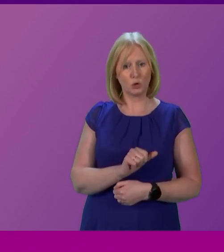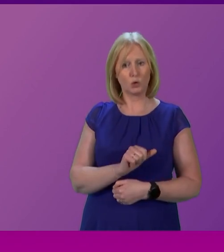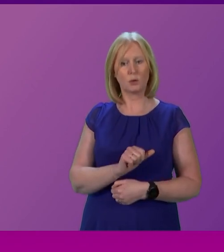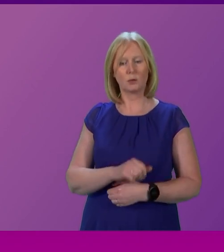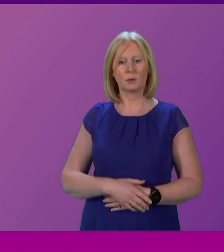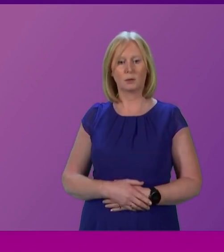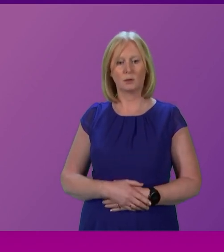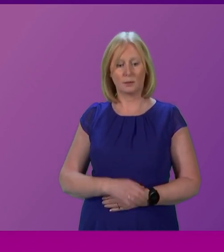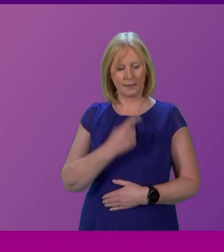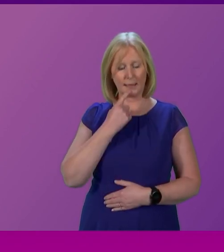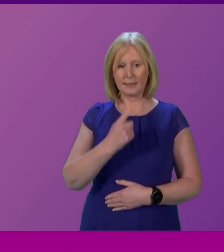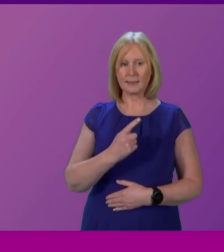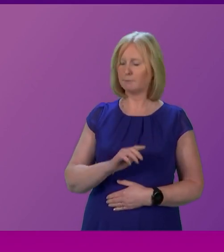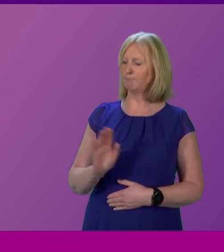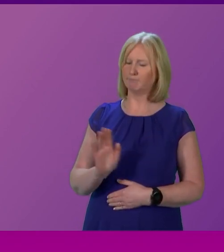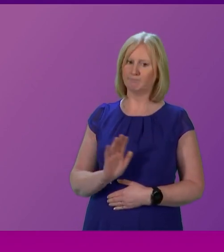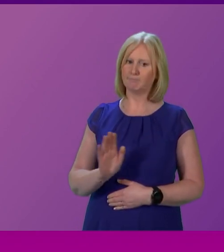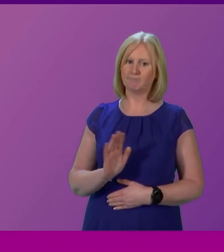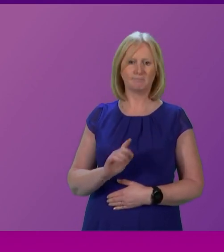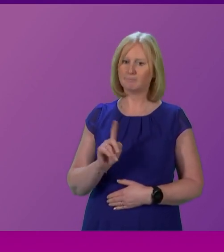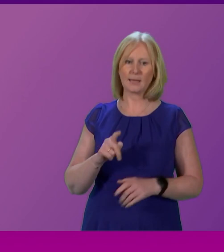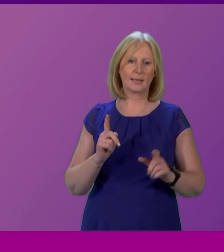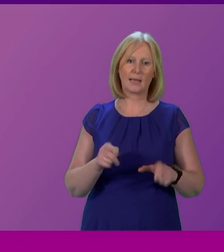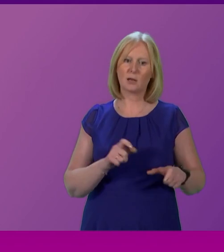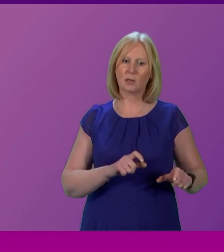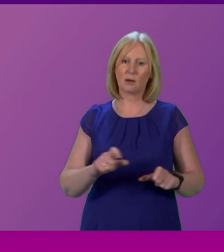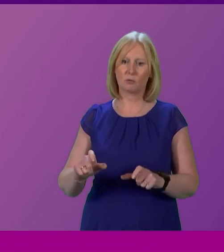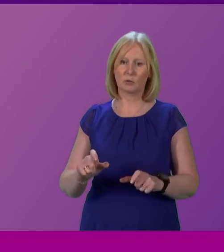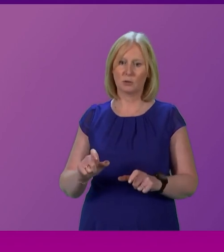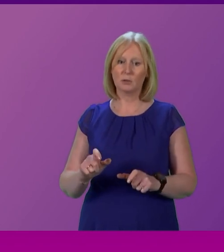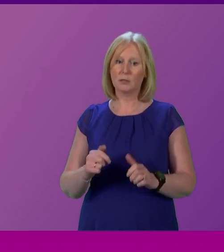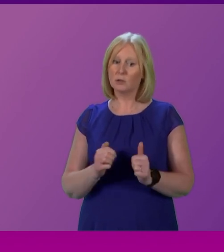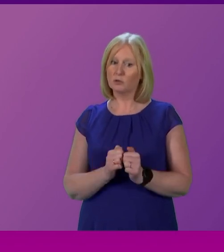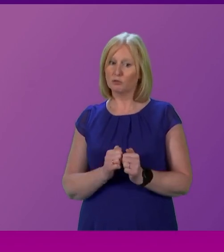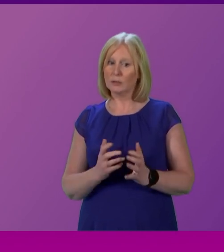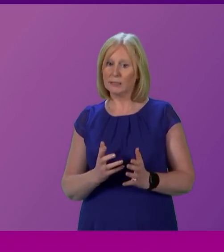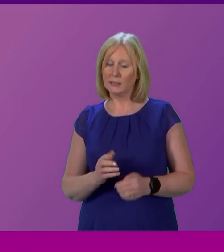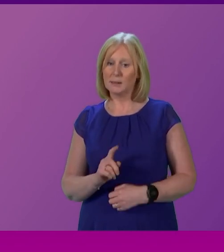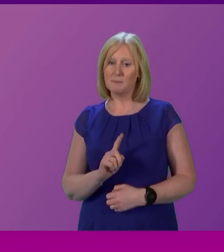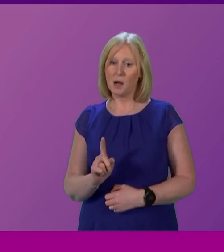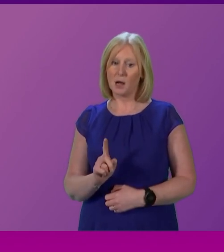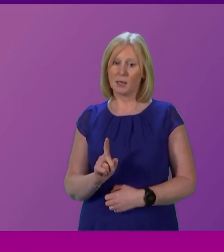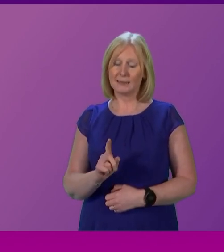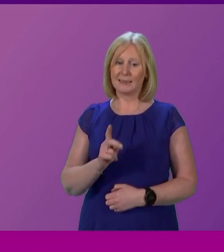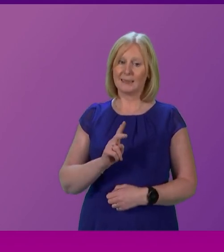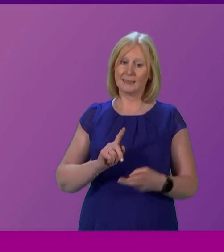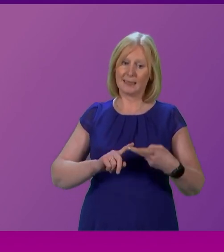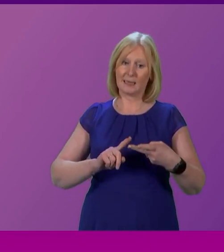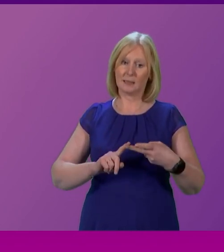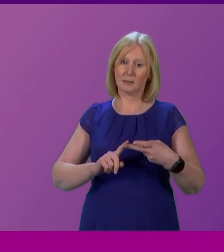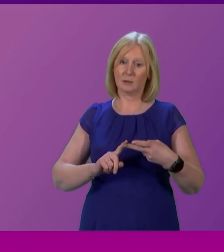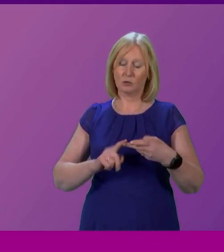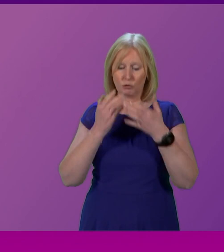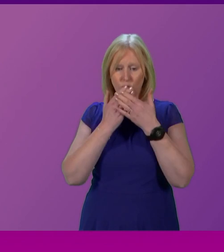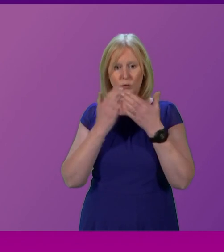that inevitably that is not a prospect that can succeed. I don't fundamentally agree. Time is short, but I may come back. Secondly, is to